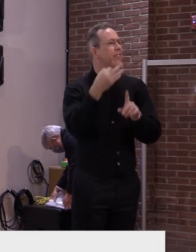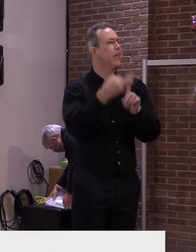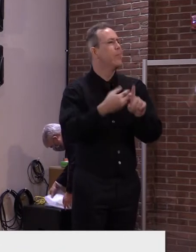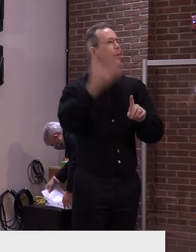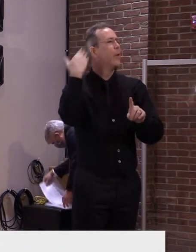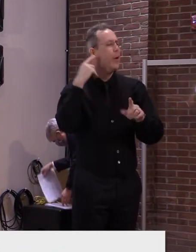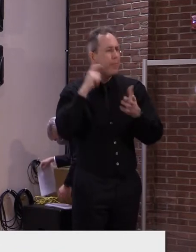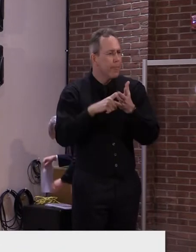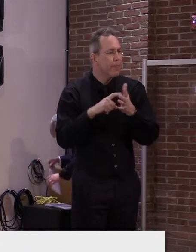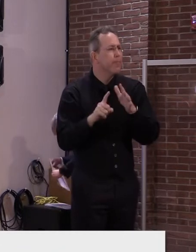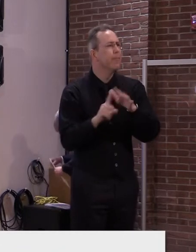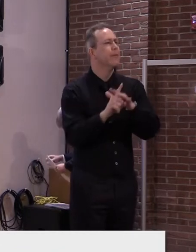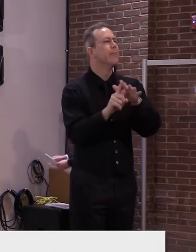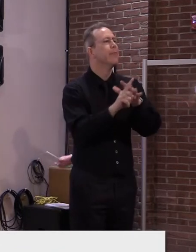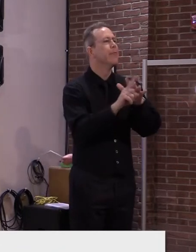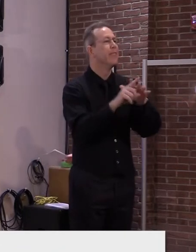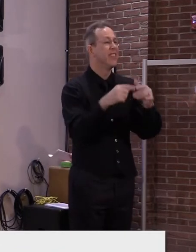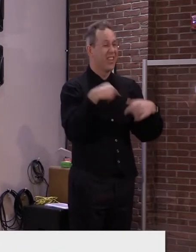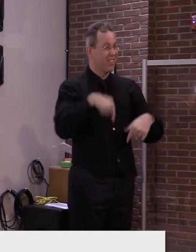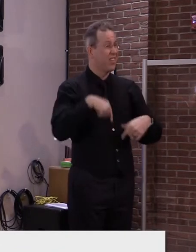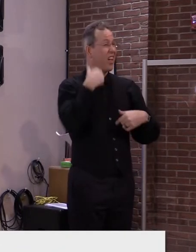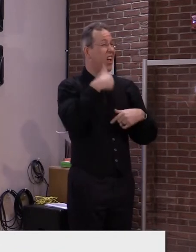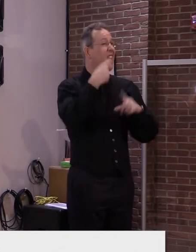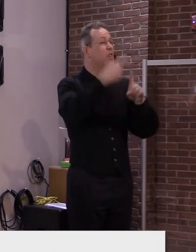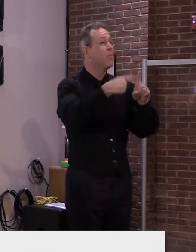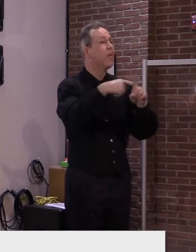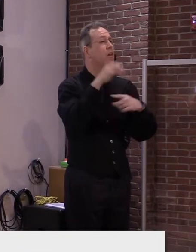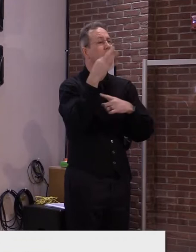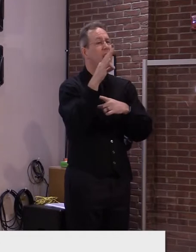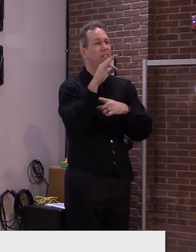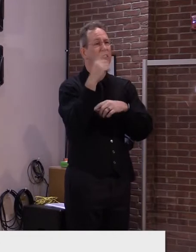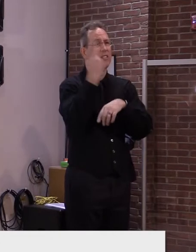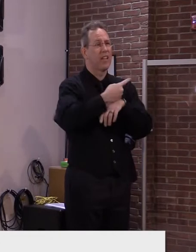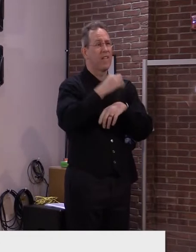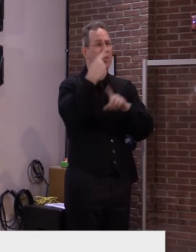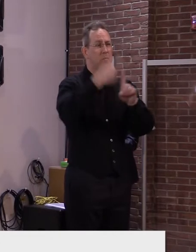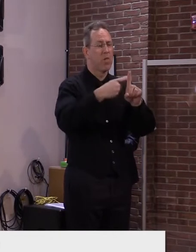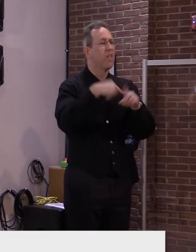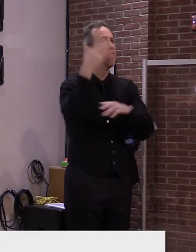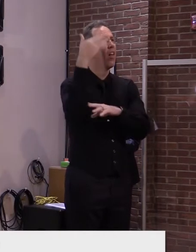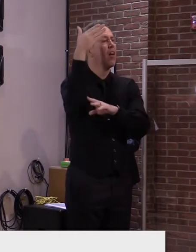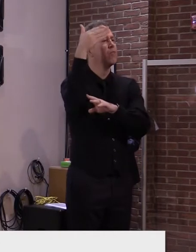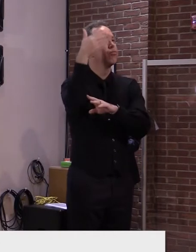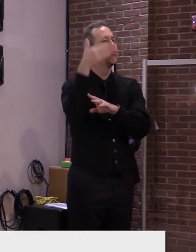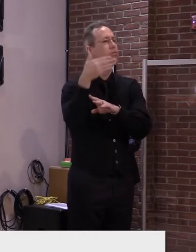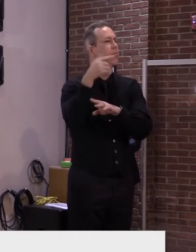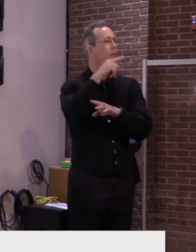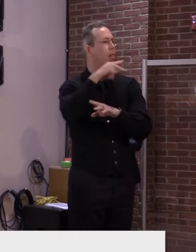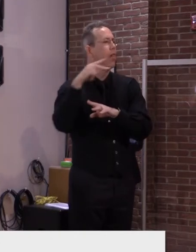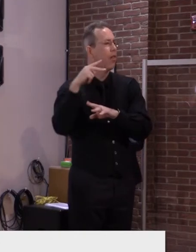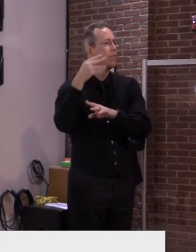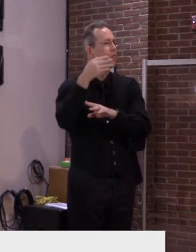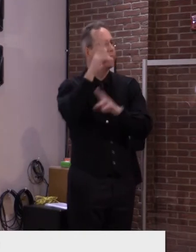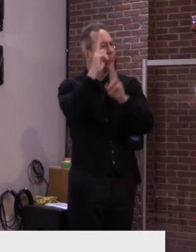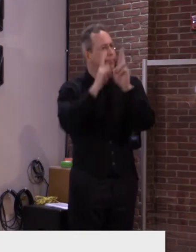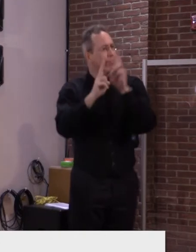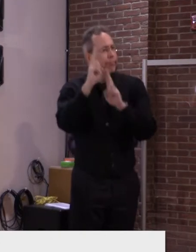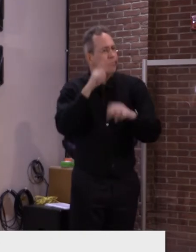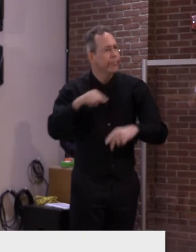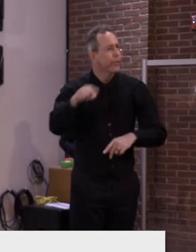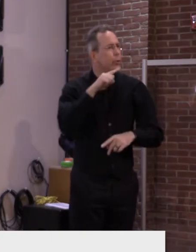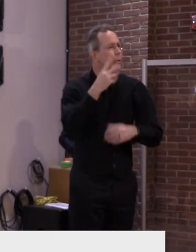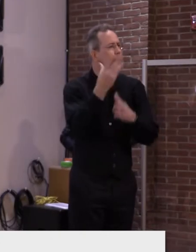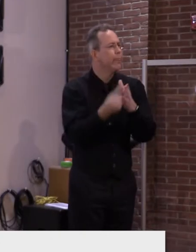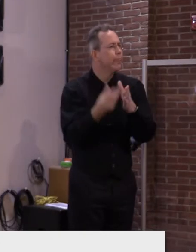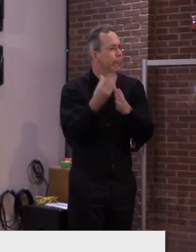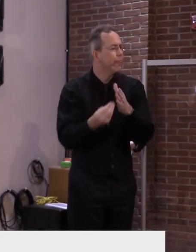of every month since, I've ordered flags to half-staff to honor their memory and remind us why the sacrifices we're making